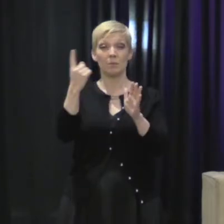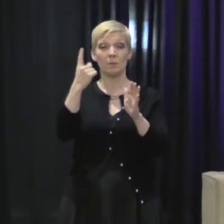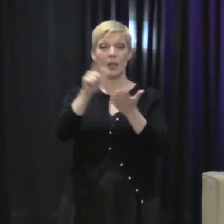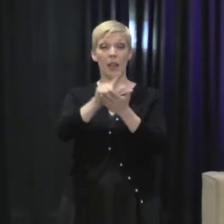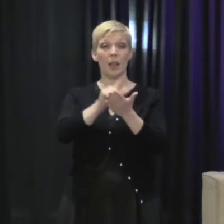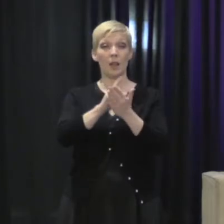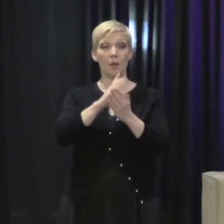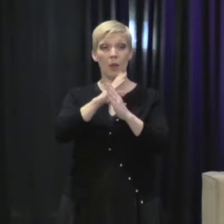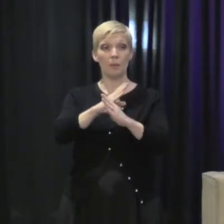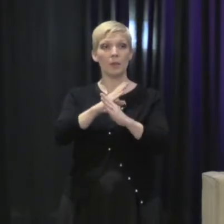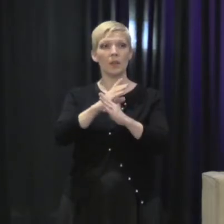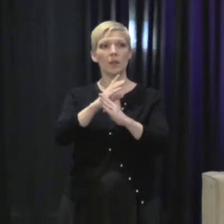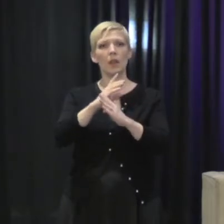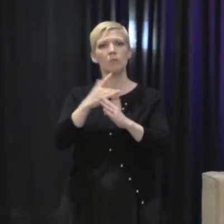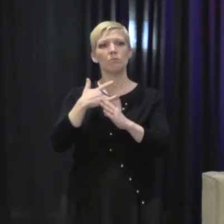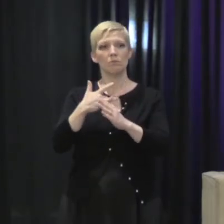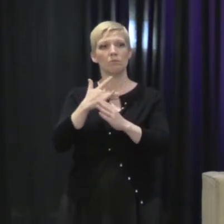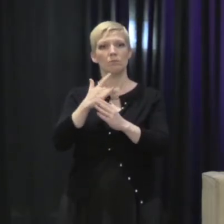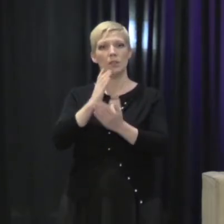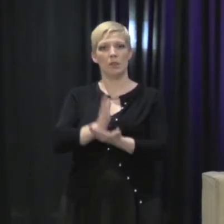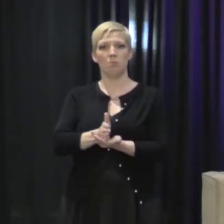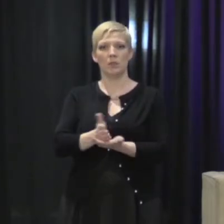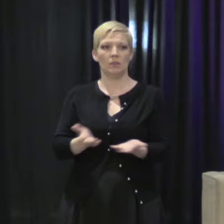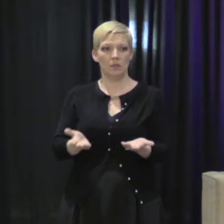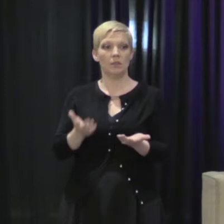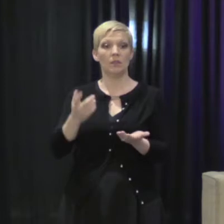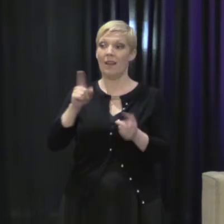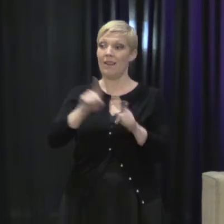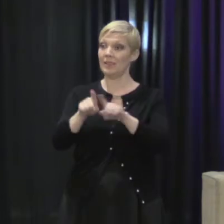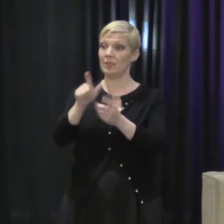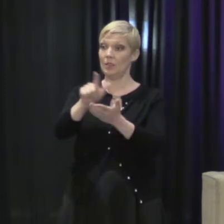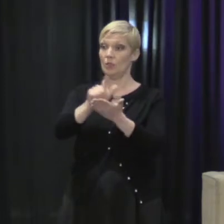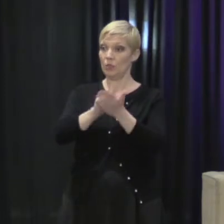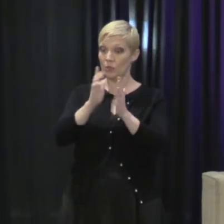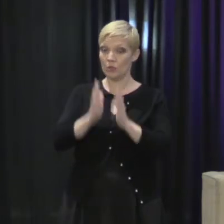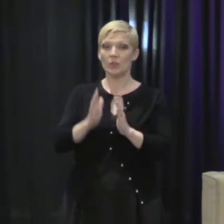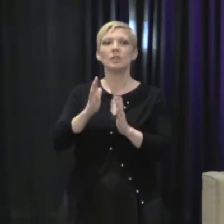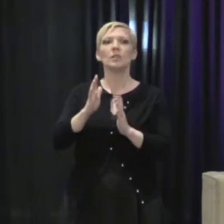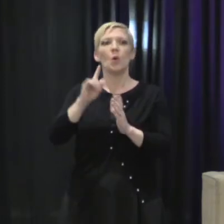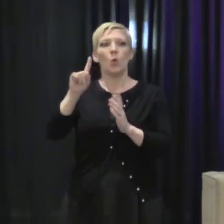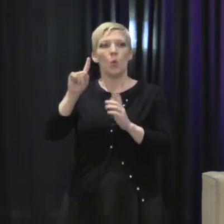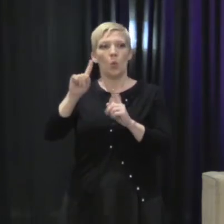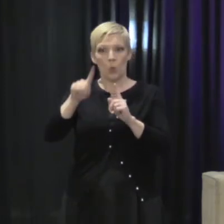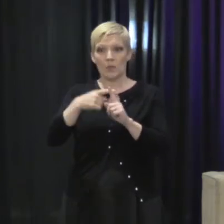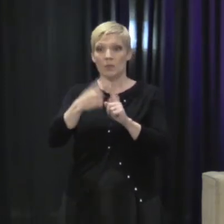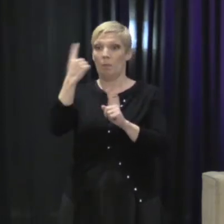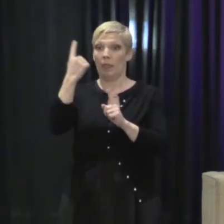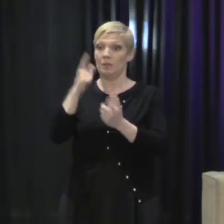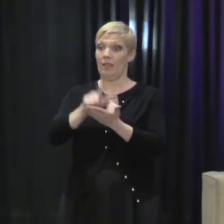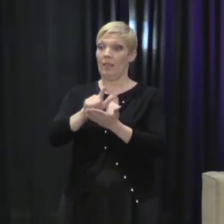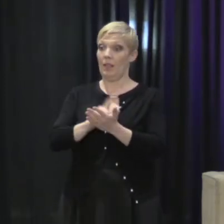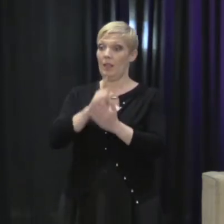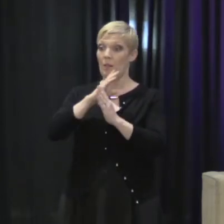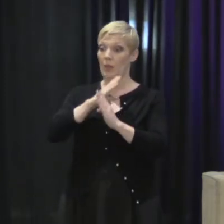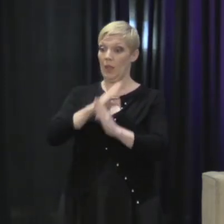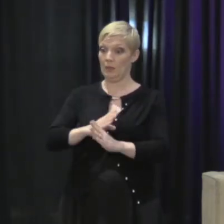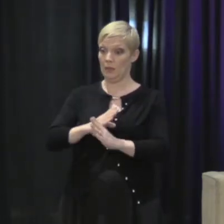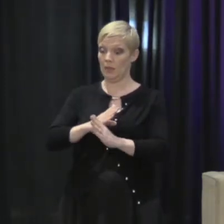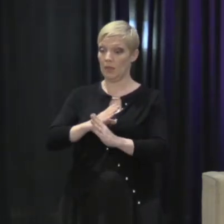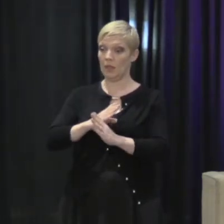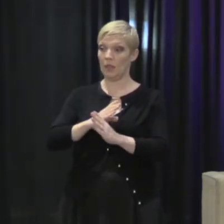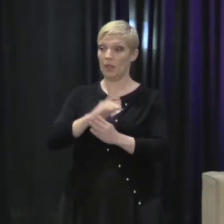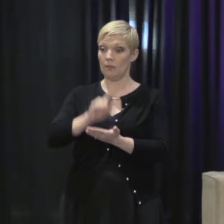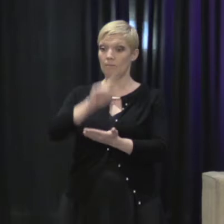it more or less stops. And as lawyers, we often kind of grapple with this. Why is it that when something is legally prohibited, it